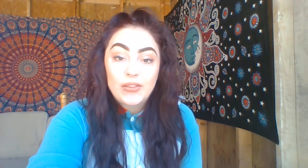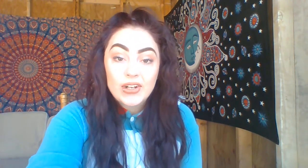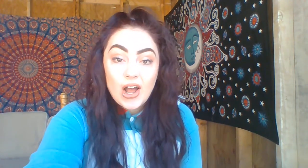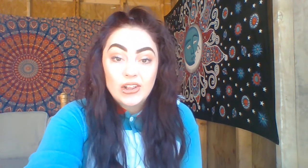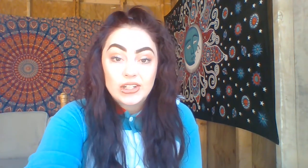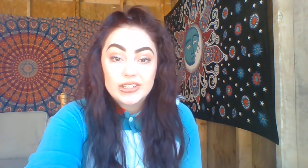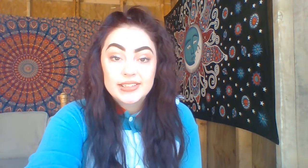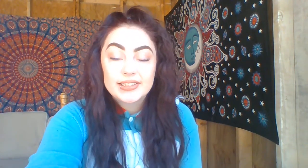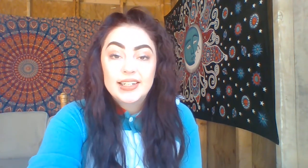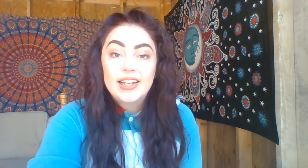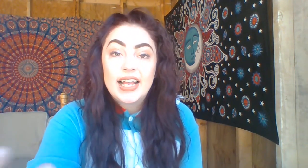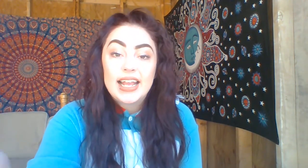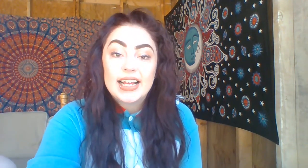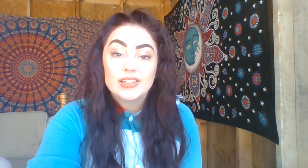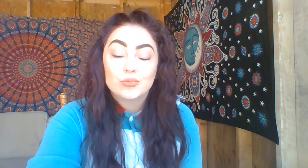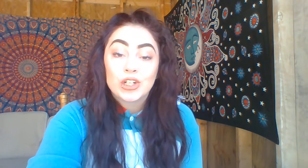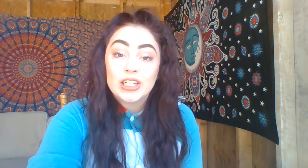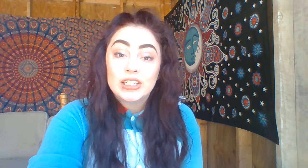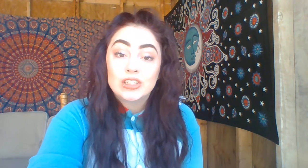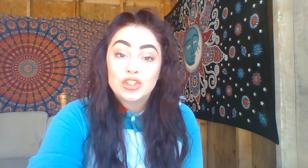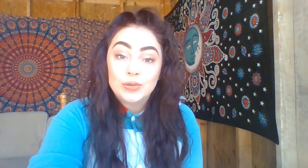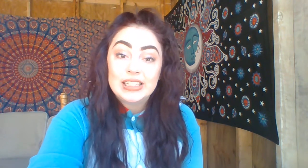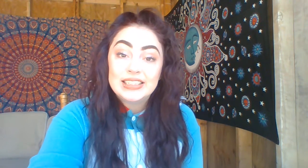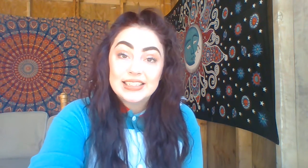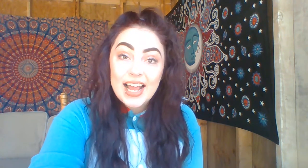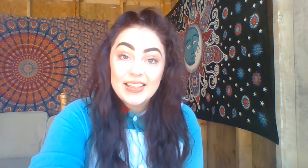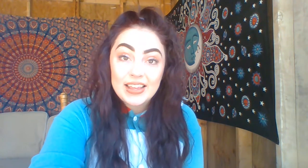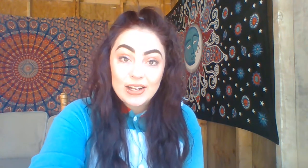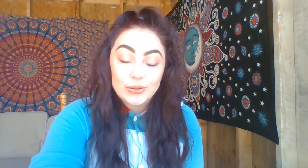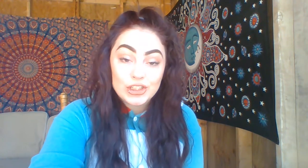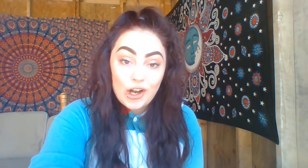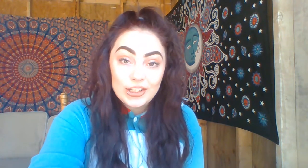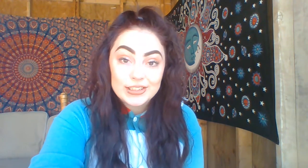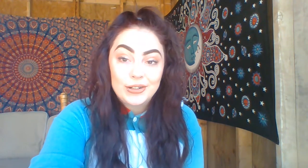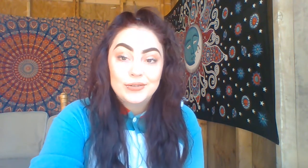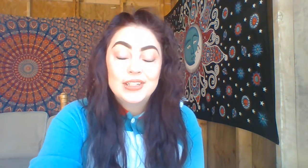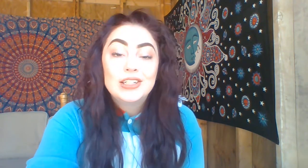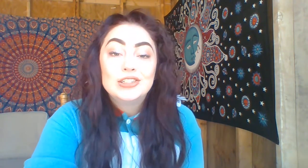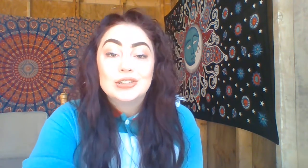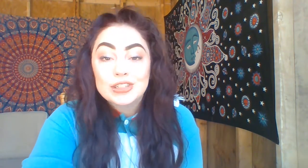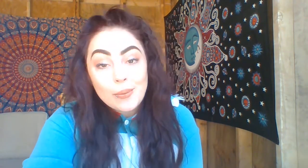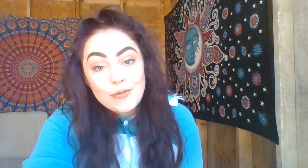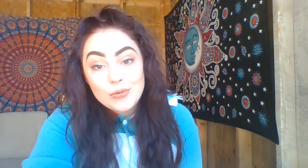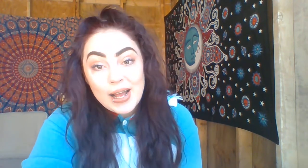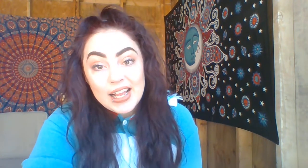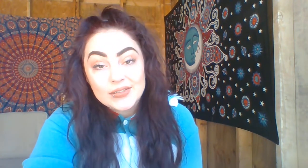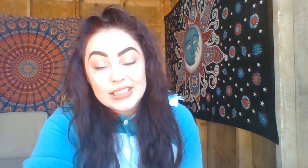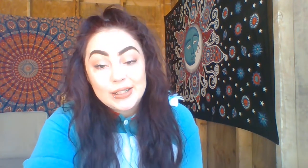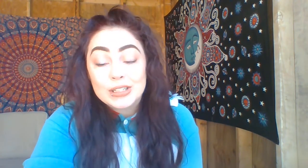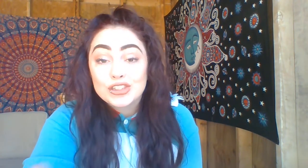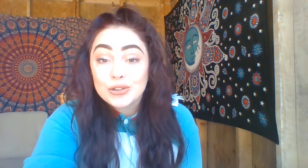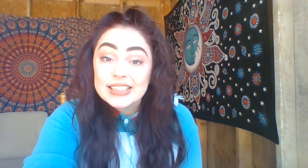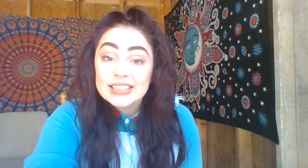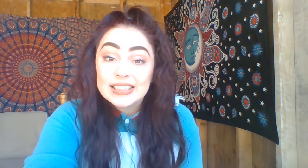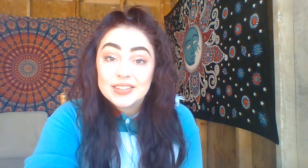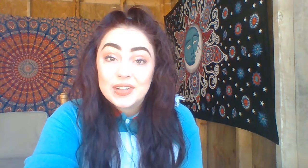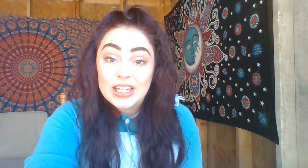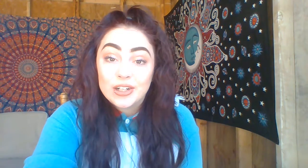the colors and we're going to do it in sign language also. So some of you might have seen Miss Kristen's video.